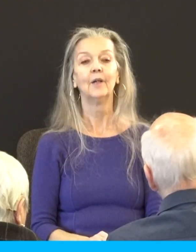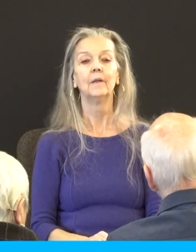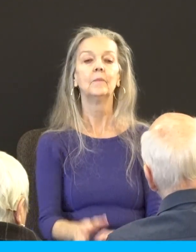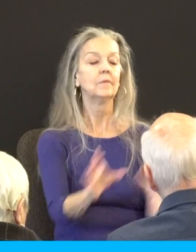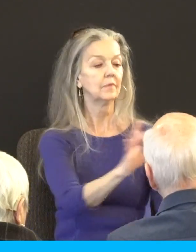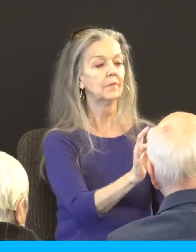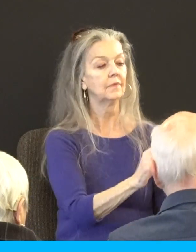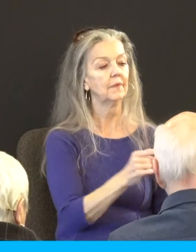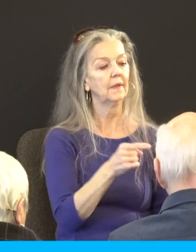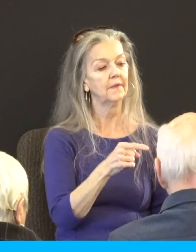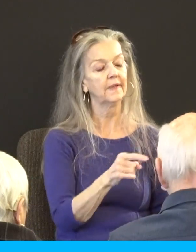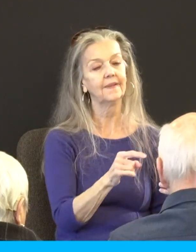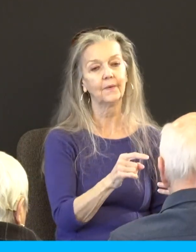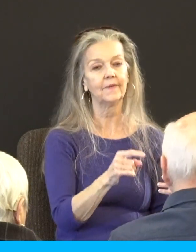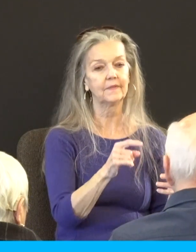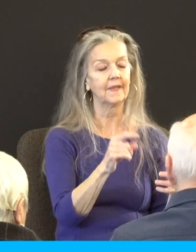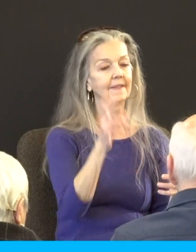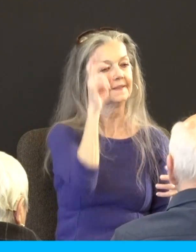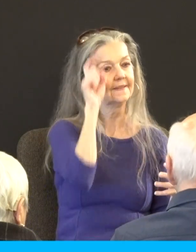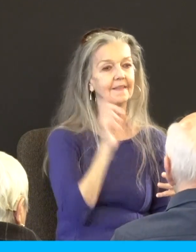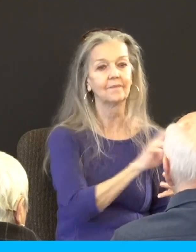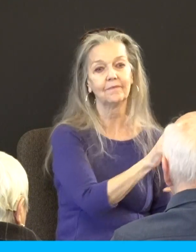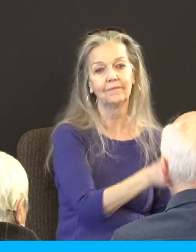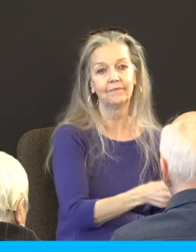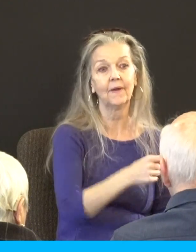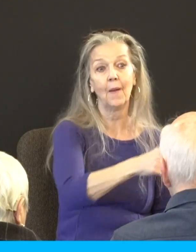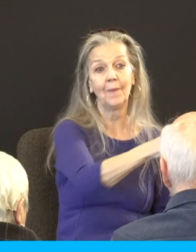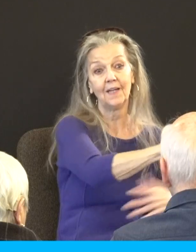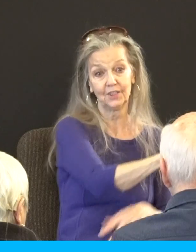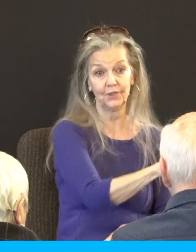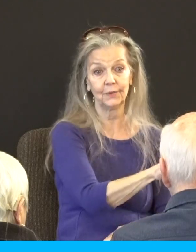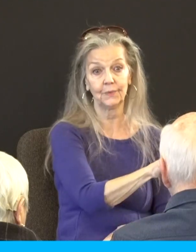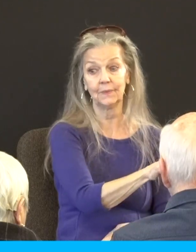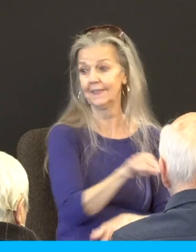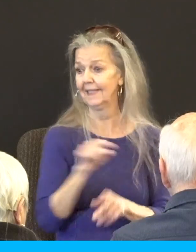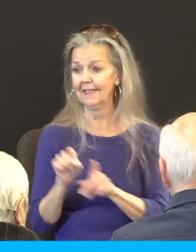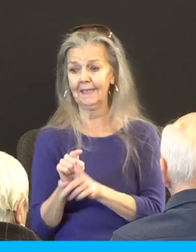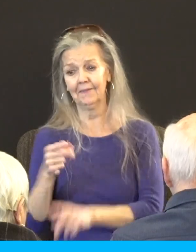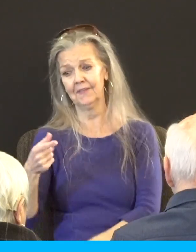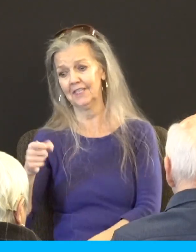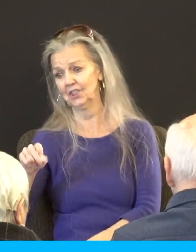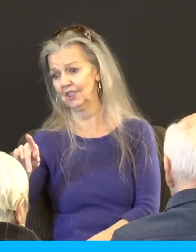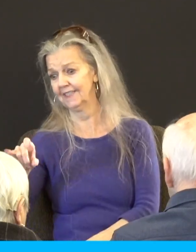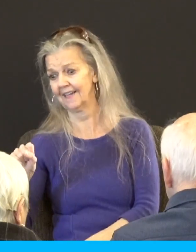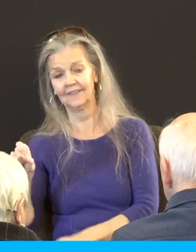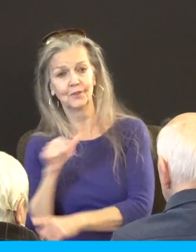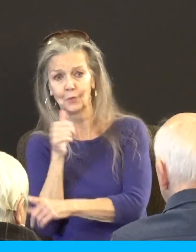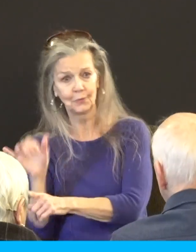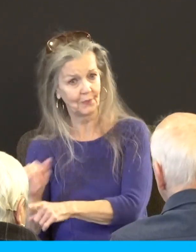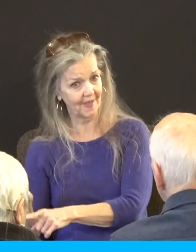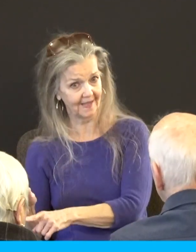among you. Such fornication is not so much as named among the Gentiles. This is Corinth where they're really off the chain.